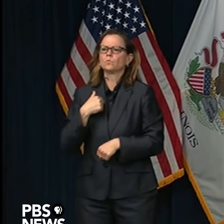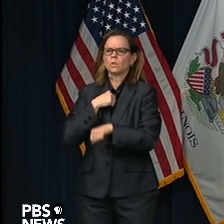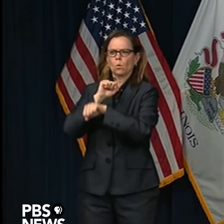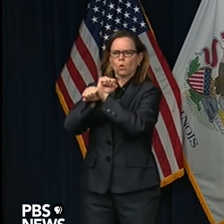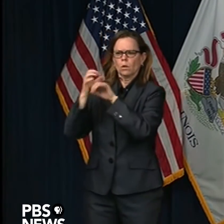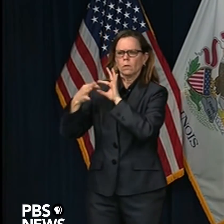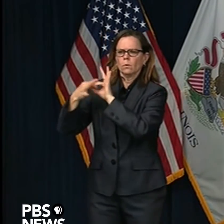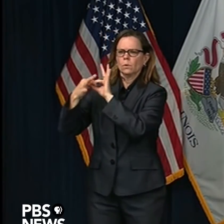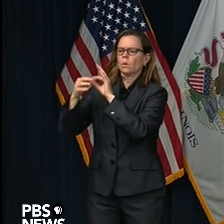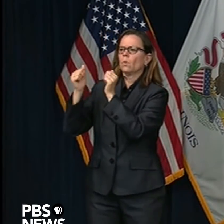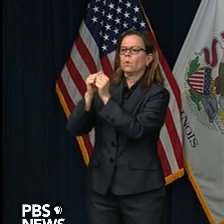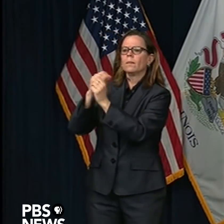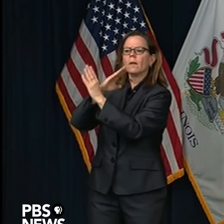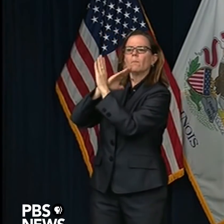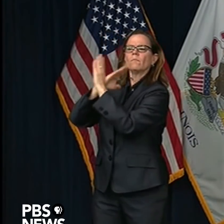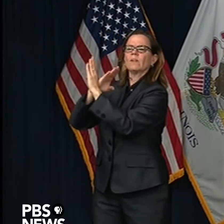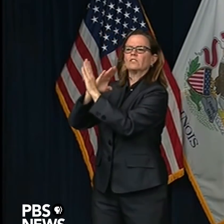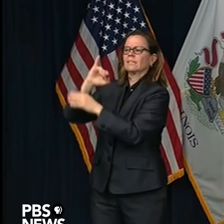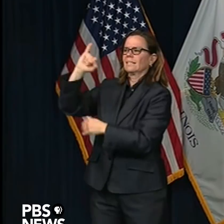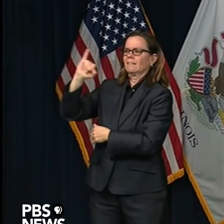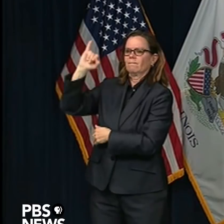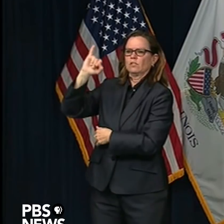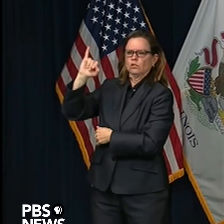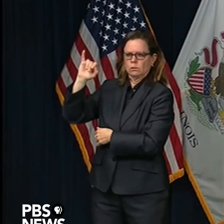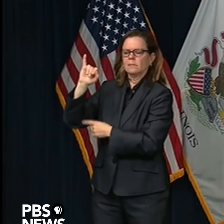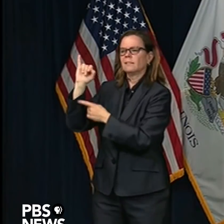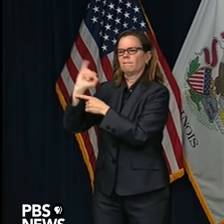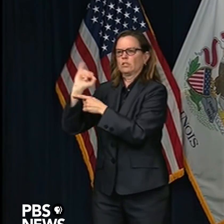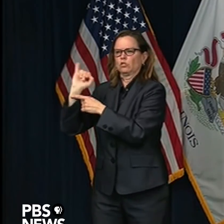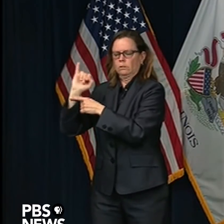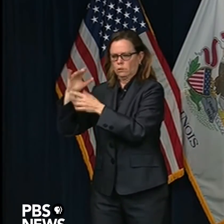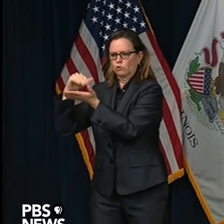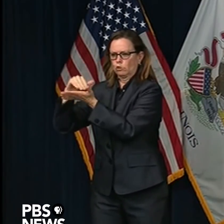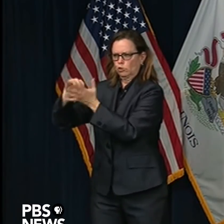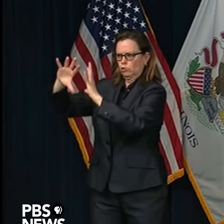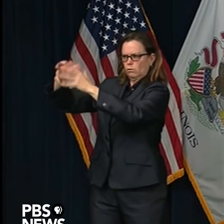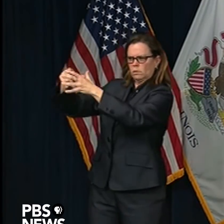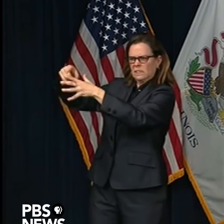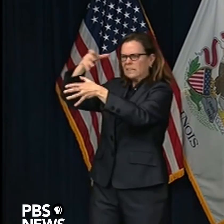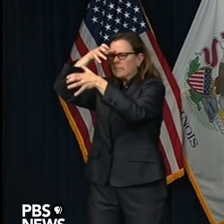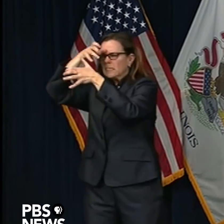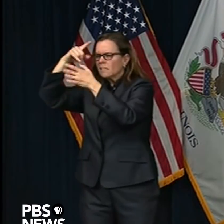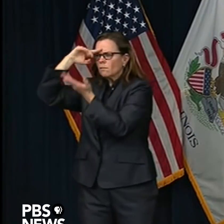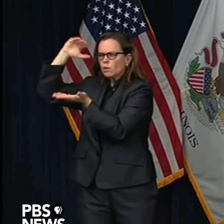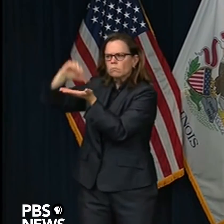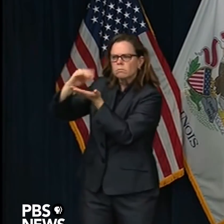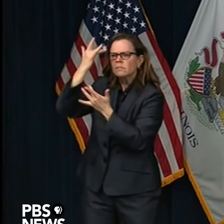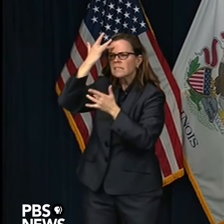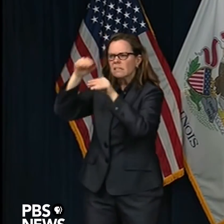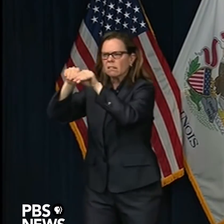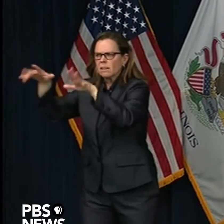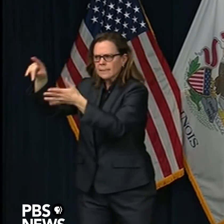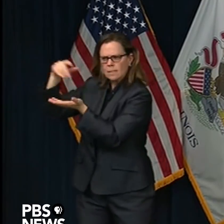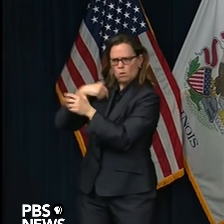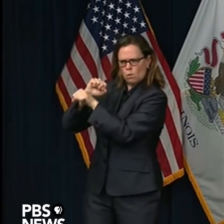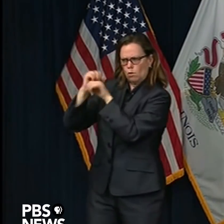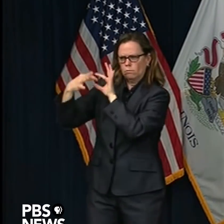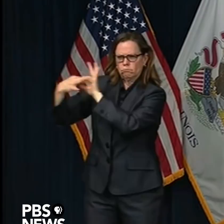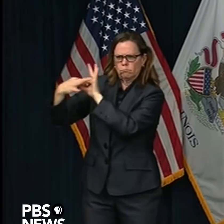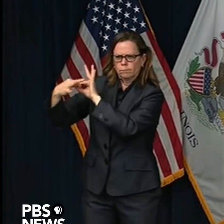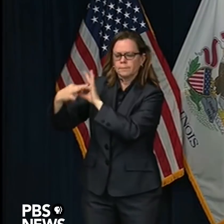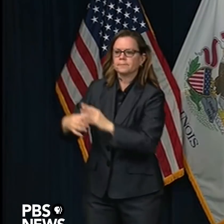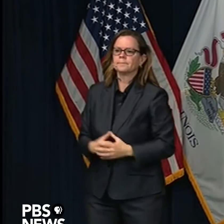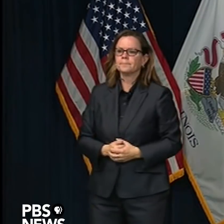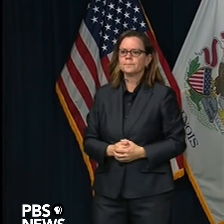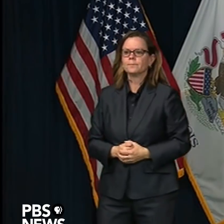facilities. And so we're keeping a close eye, and partly I think we had a delivery of PPE with thousands of masks, surgical